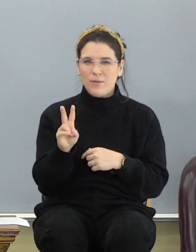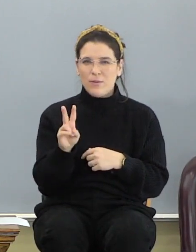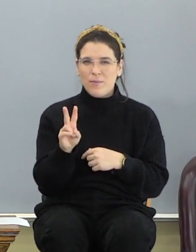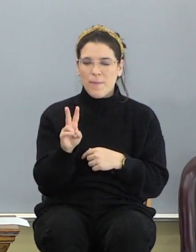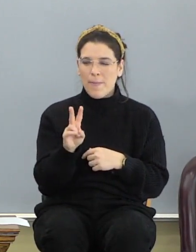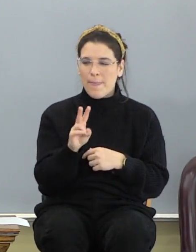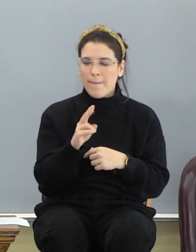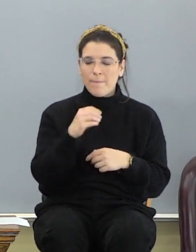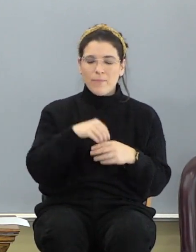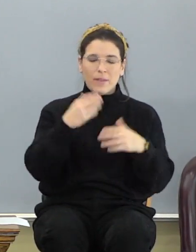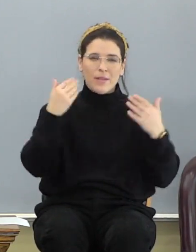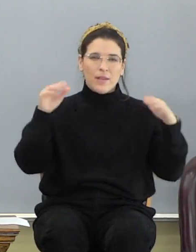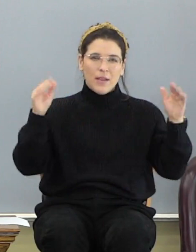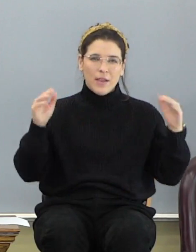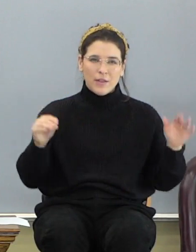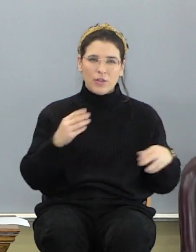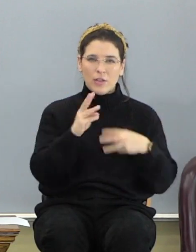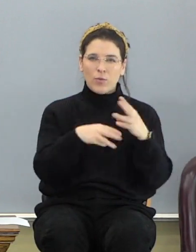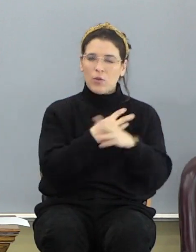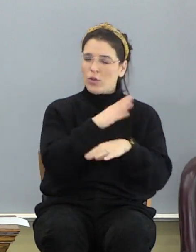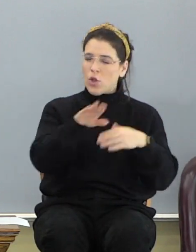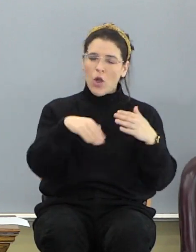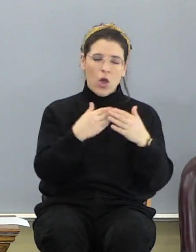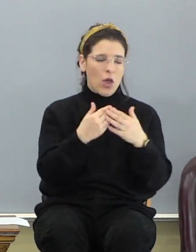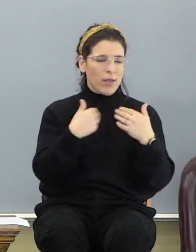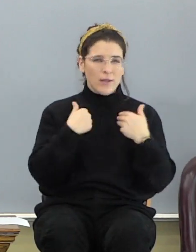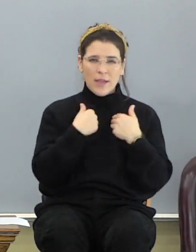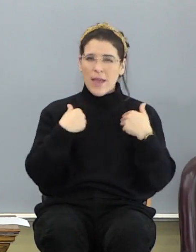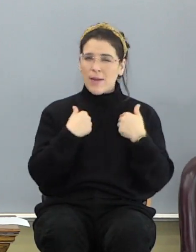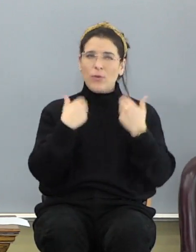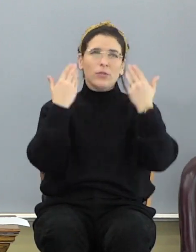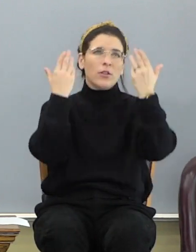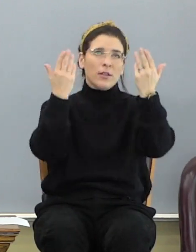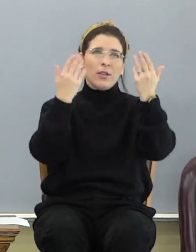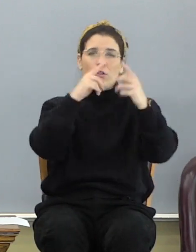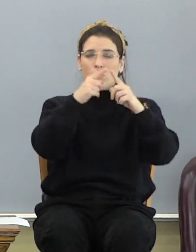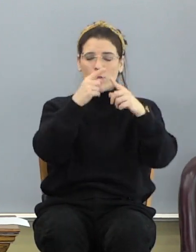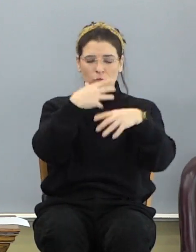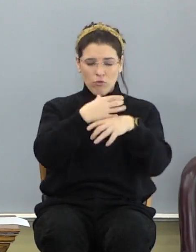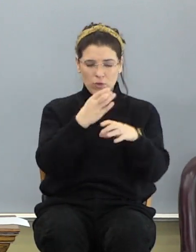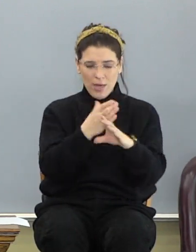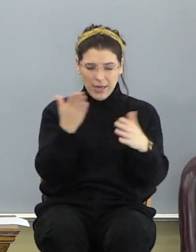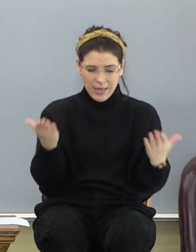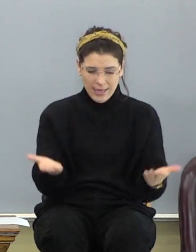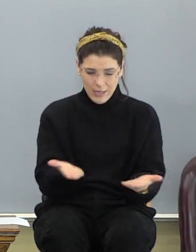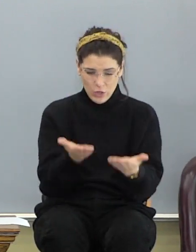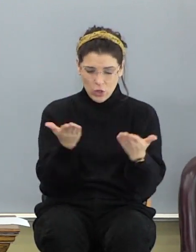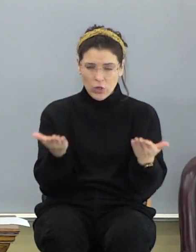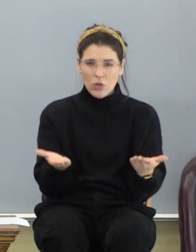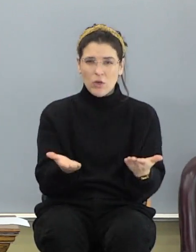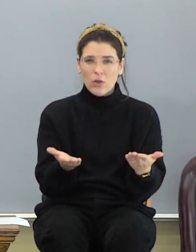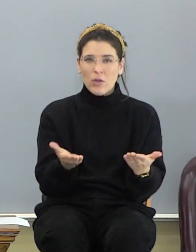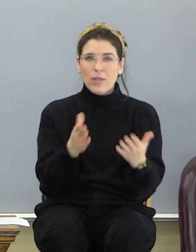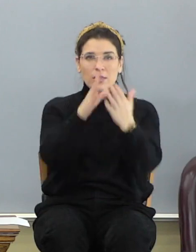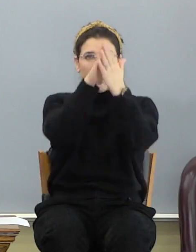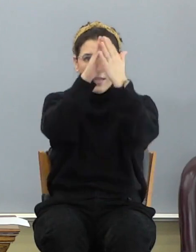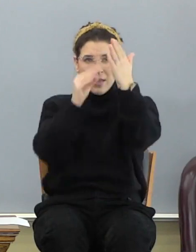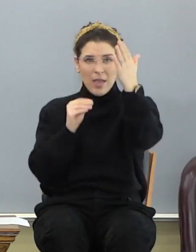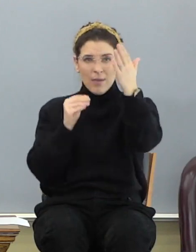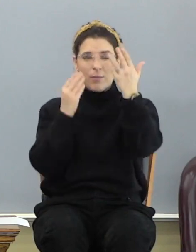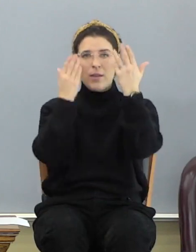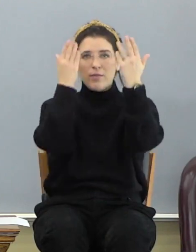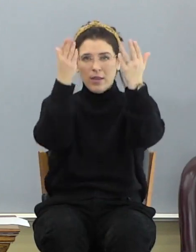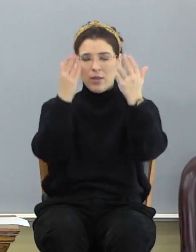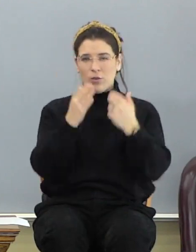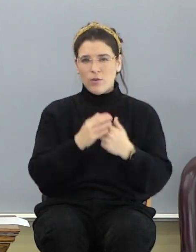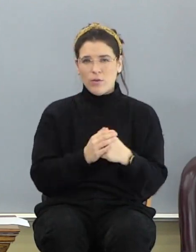In the angelic realm, all these creatures are there. So when they're created down here, it's a replica of what's